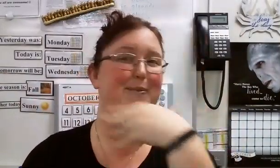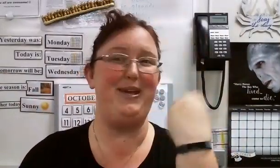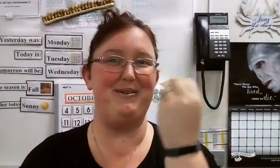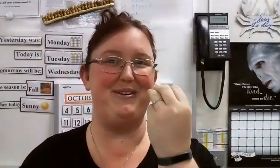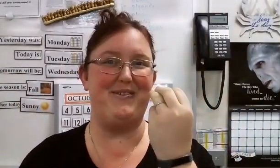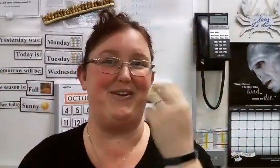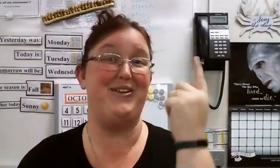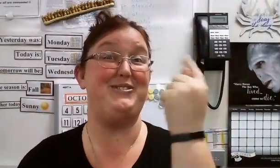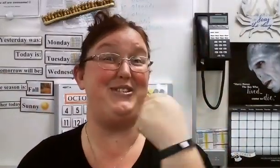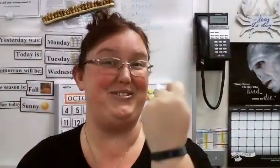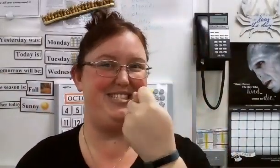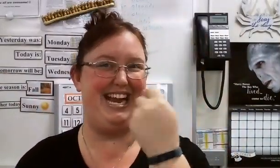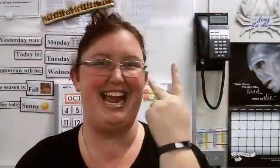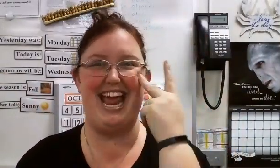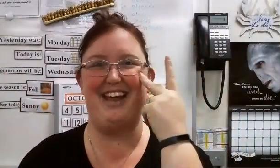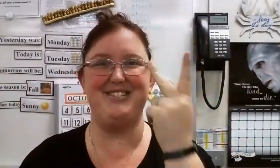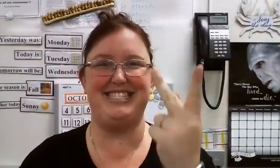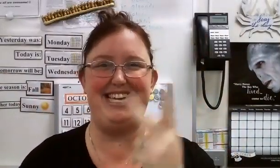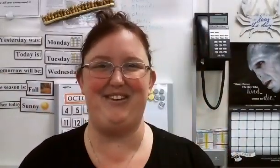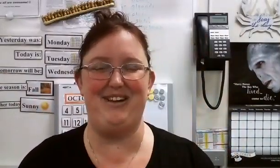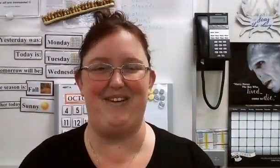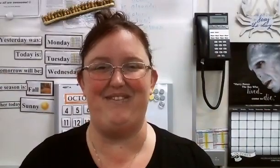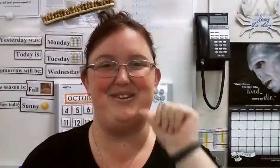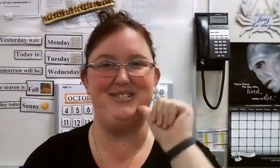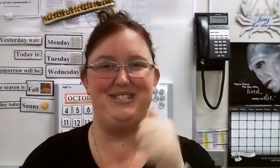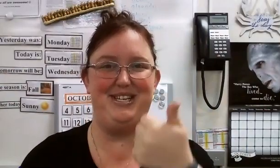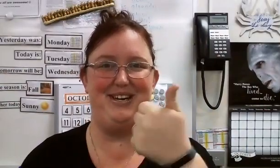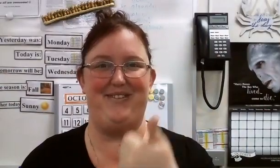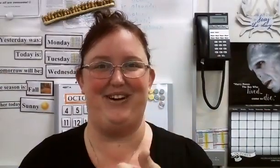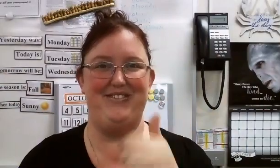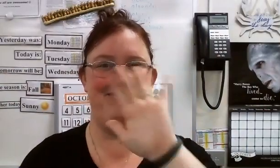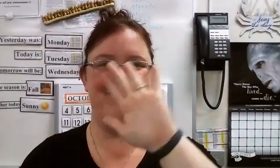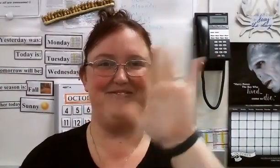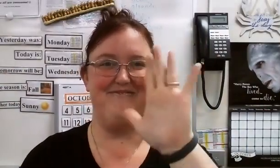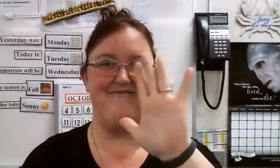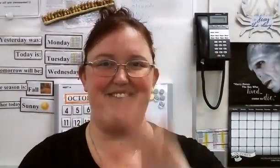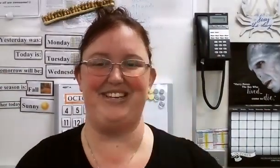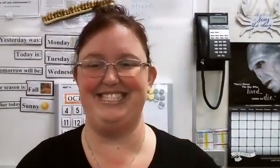beautiful Tuesday. And I will see you in my videos tomorrow. Bye, friends.